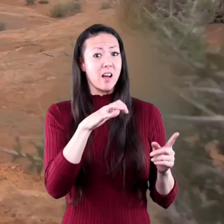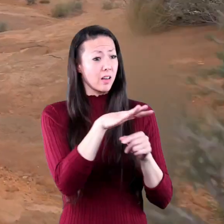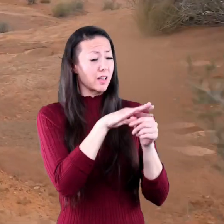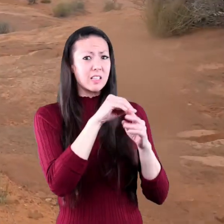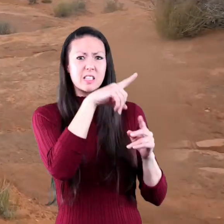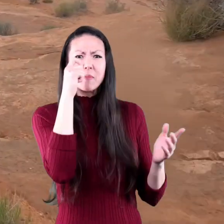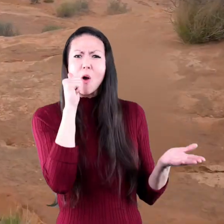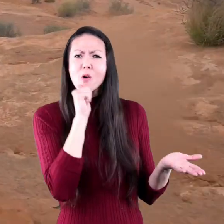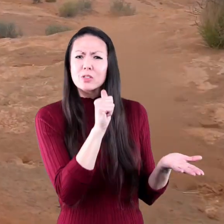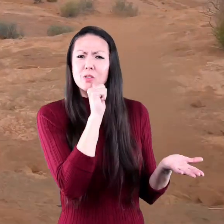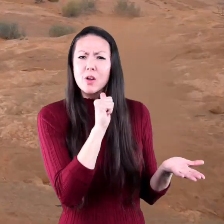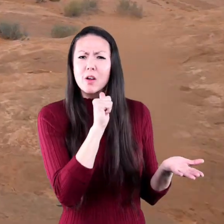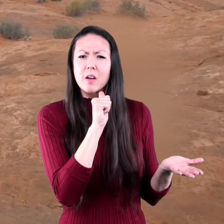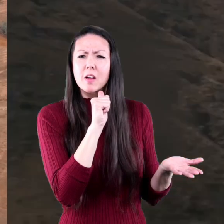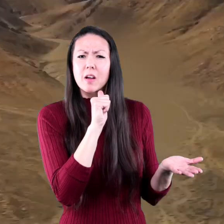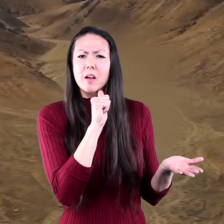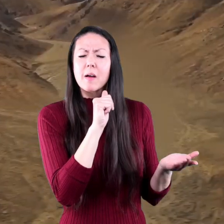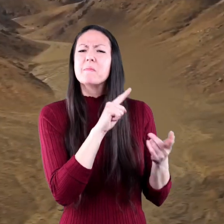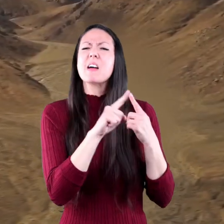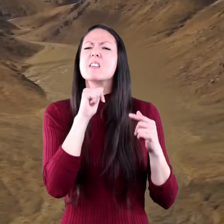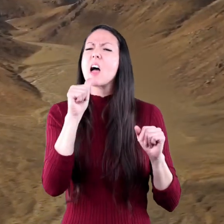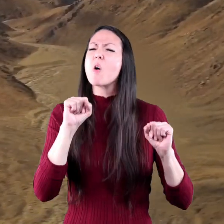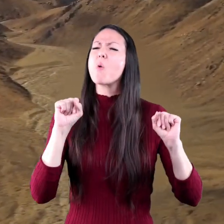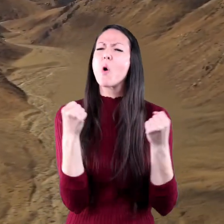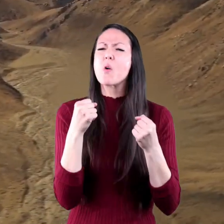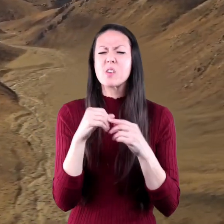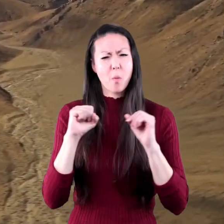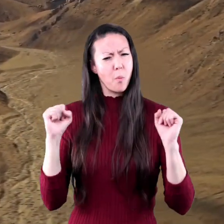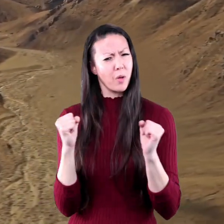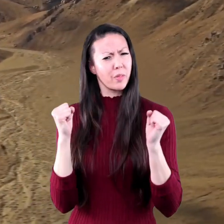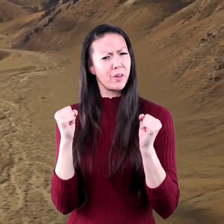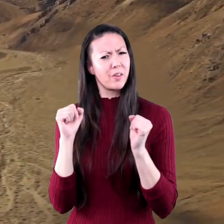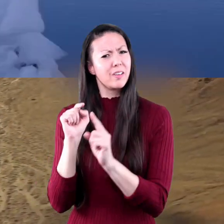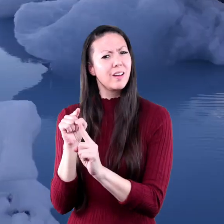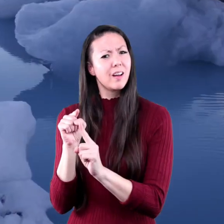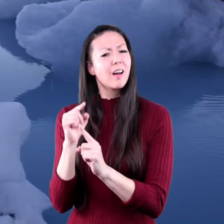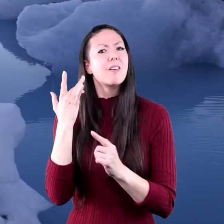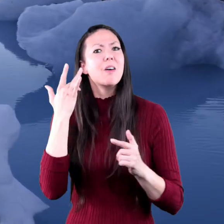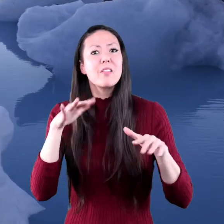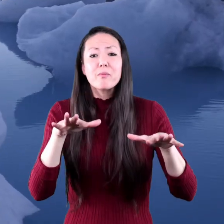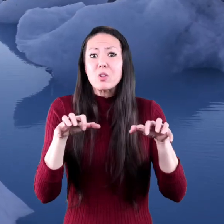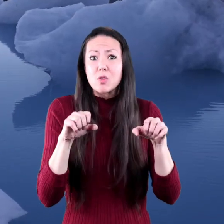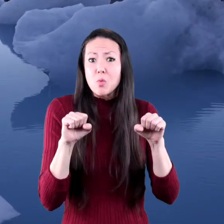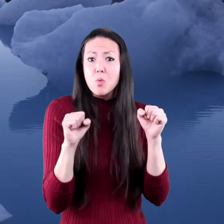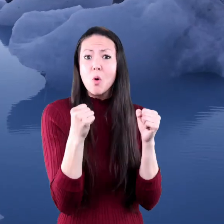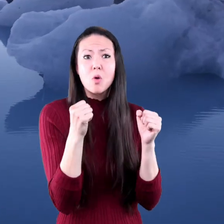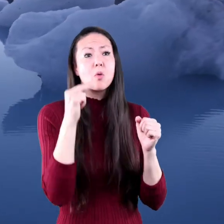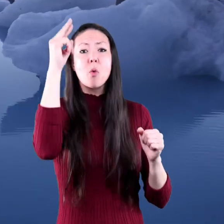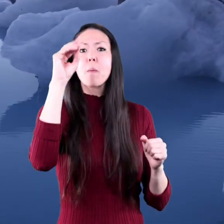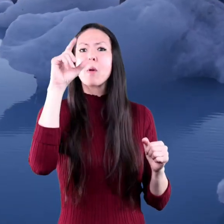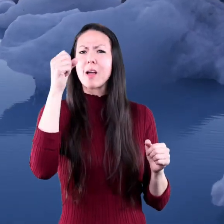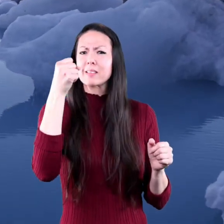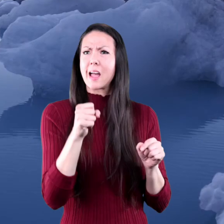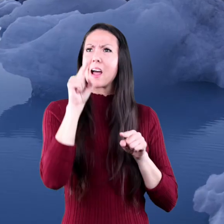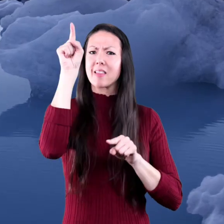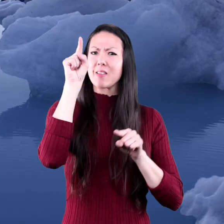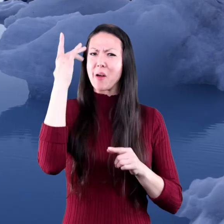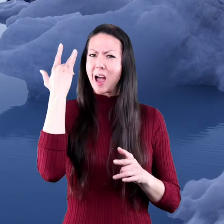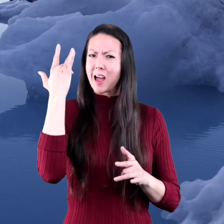summer in Arizona but not very cold in winter? Why is it freezing cold to the North and South Poles